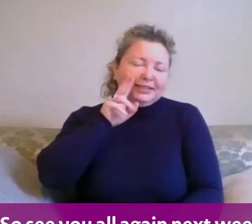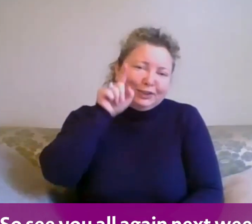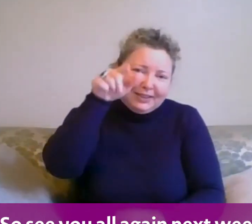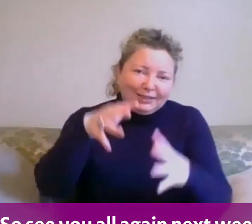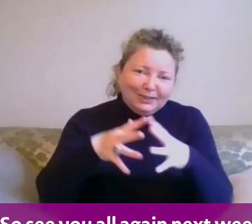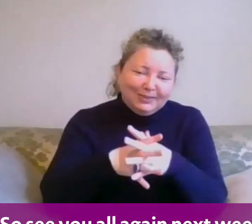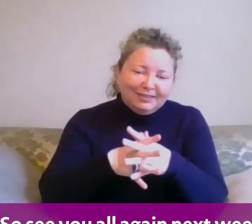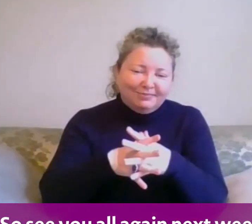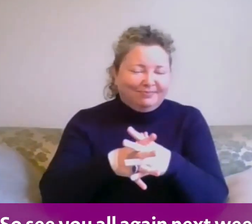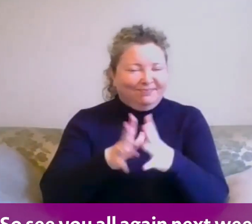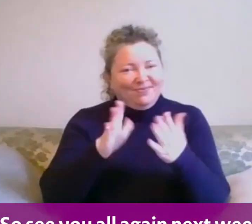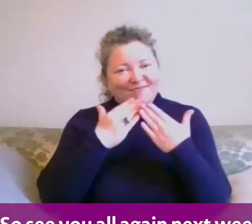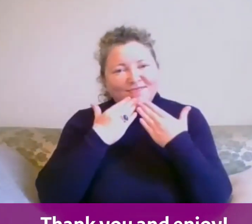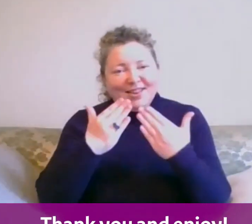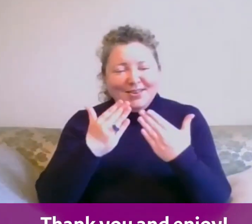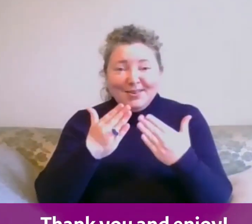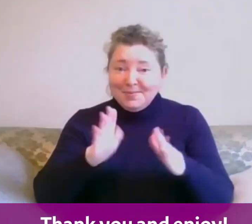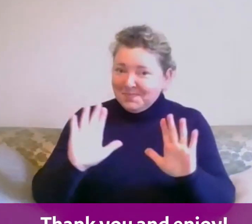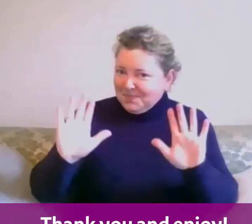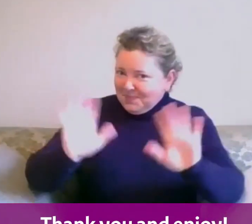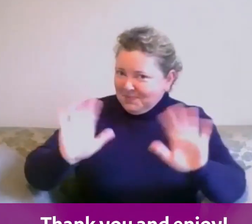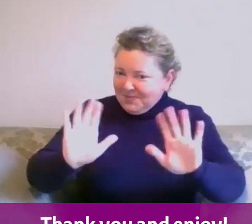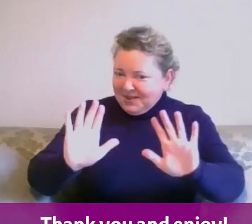So see you all again next week. Thank you and enjoy.